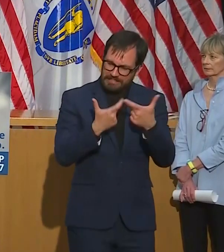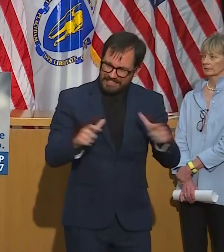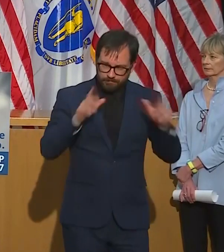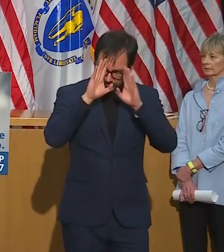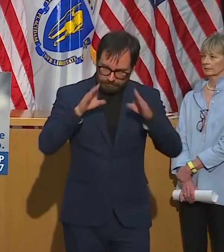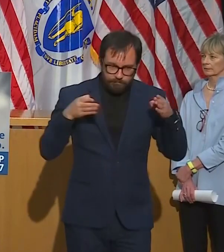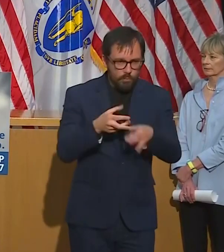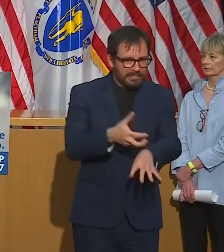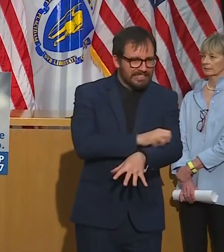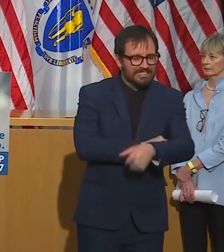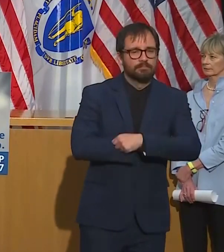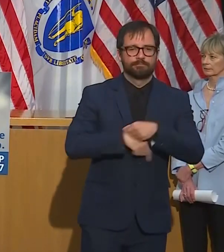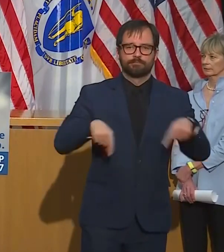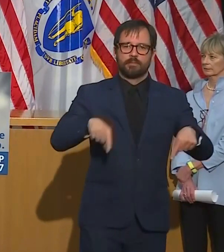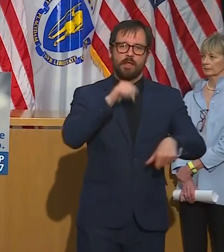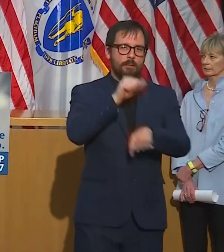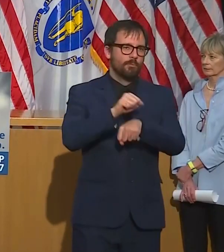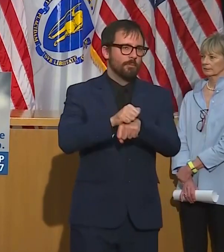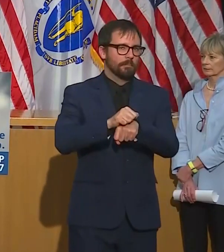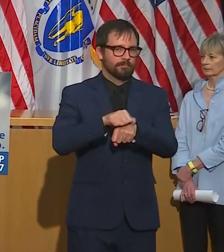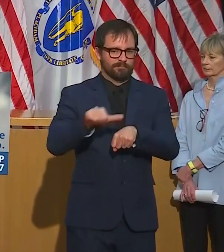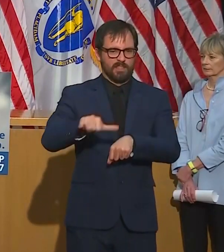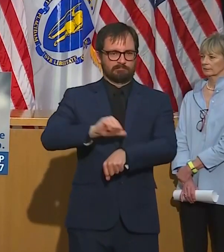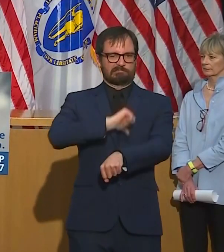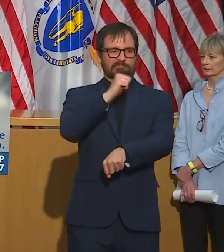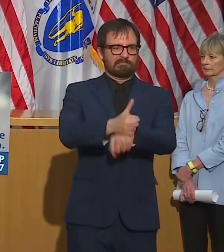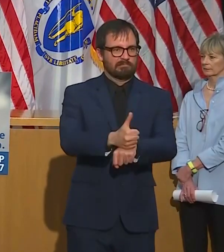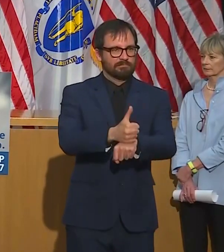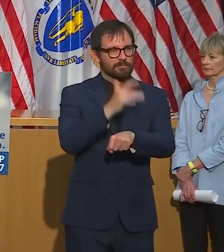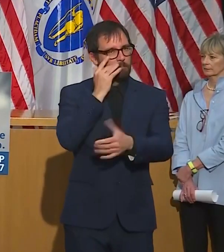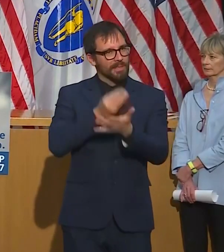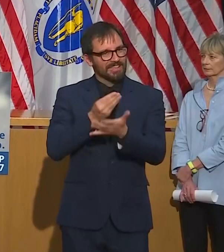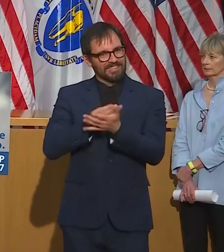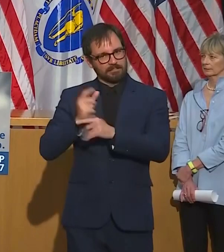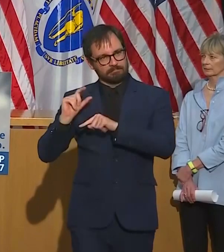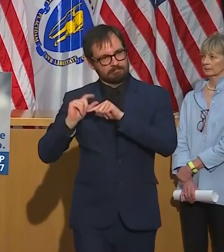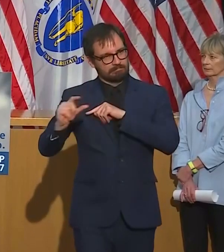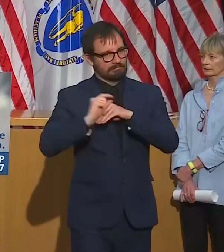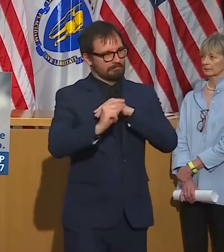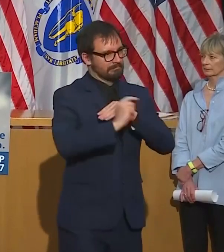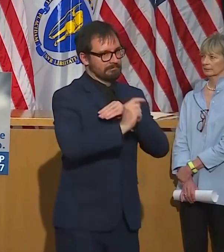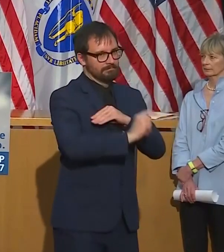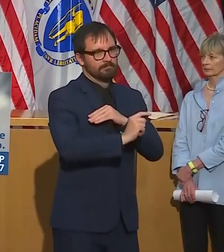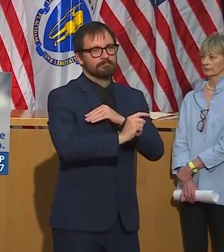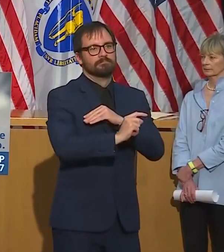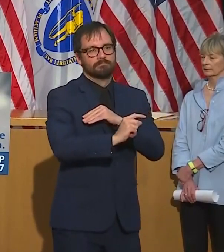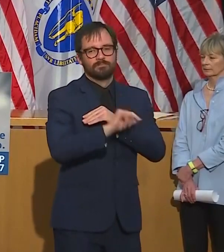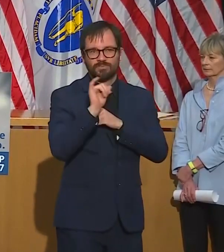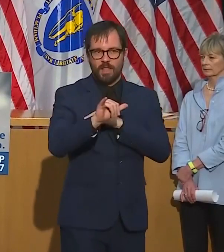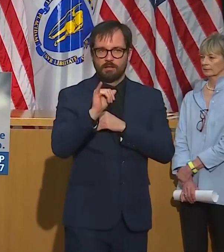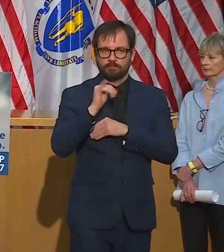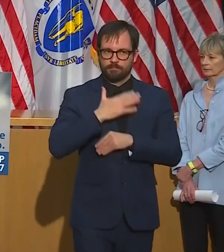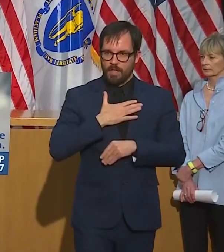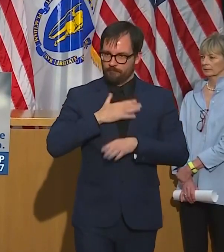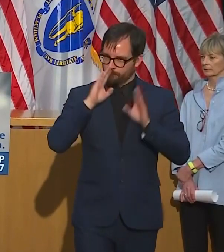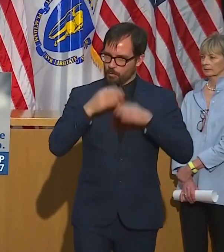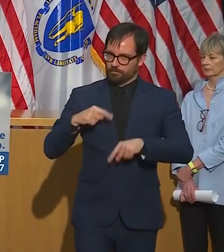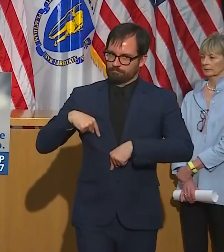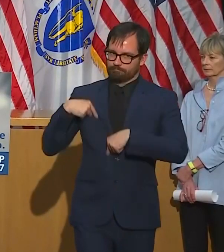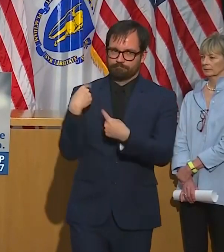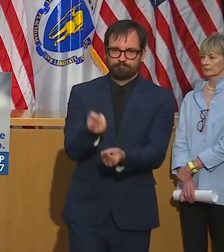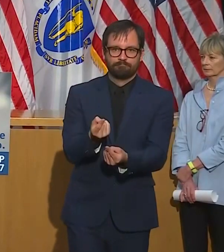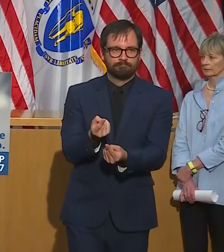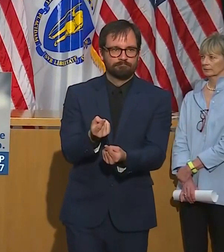public service side who are working on so many different fronts. Whether they work in transportation, in human services,